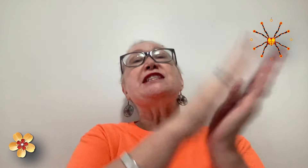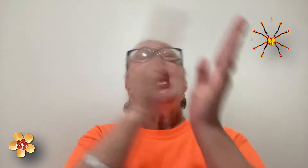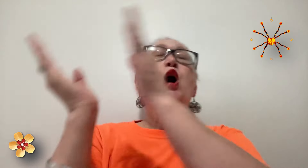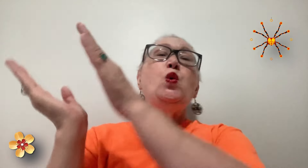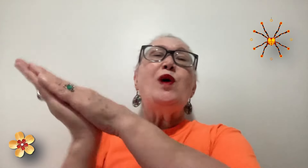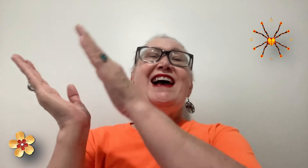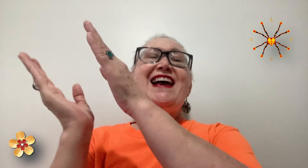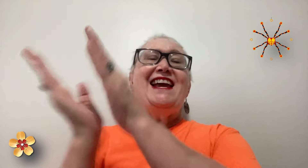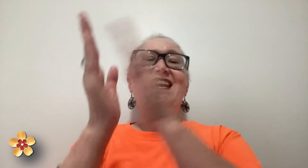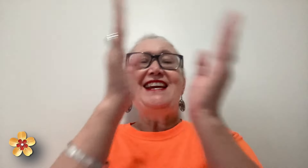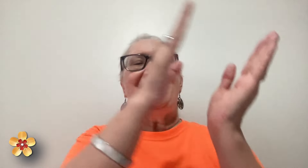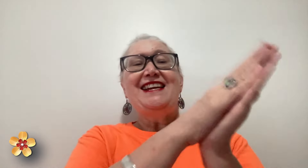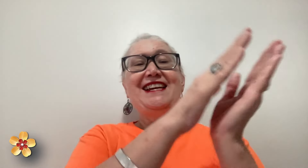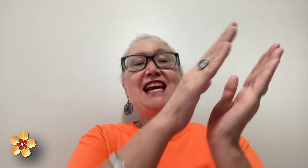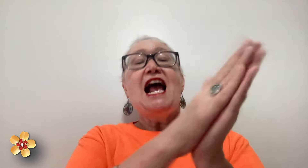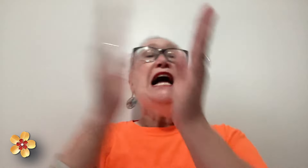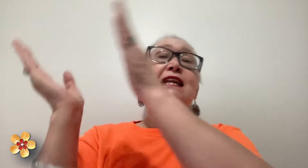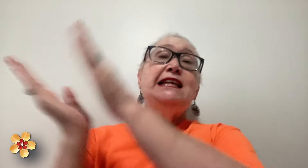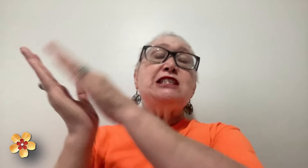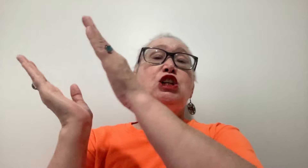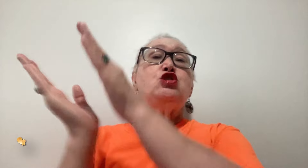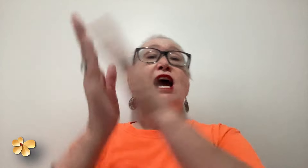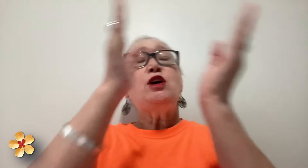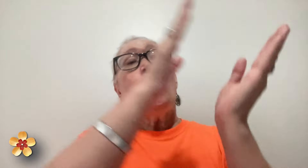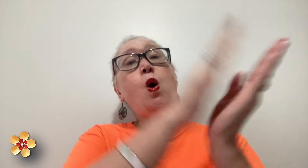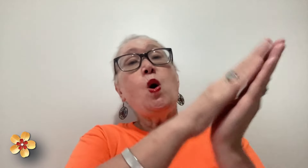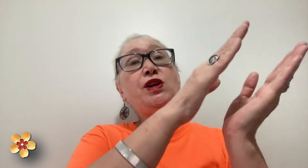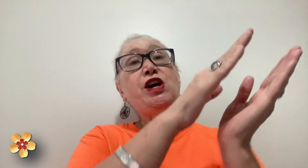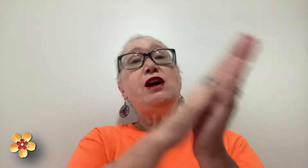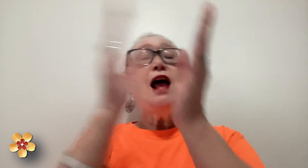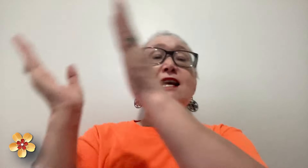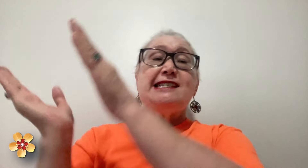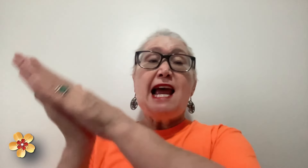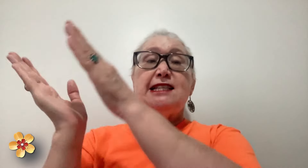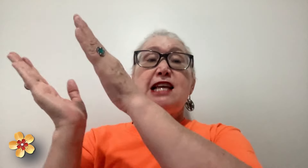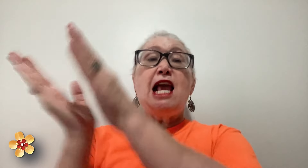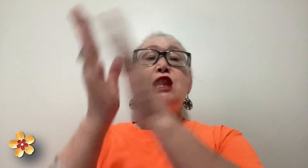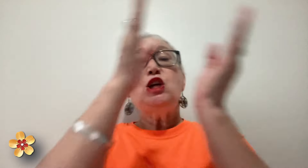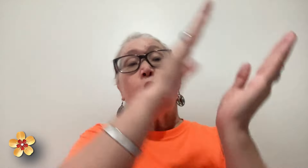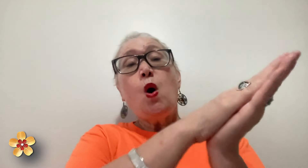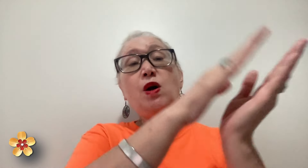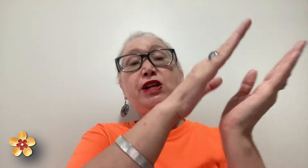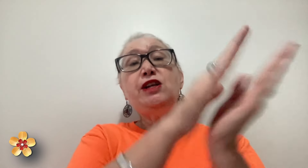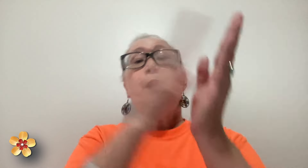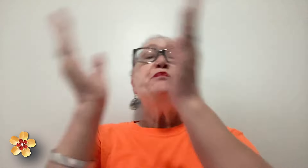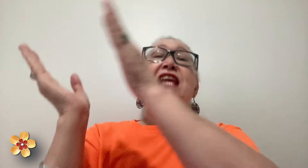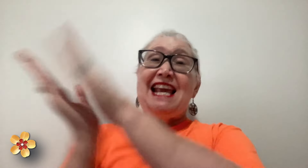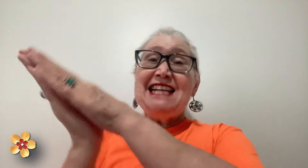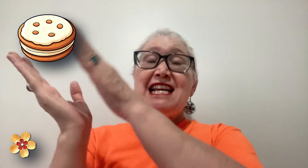away. Little Jack Horner sat in the corner eating